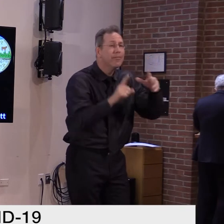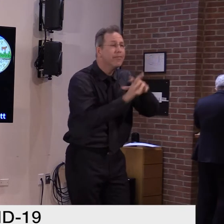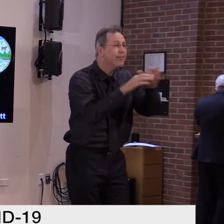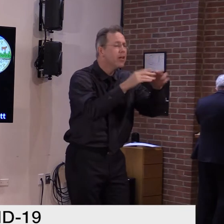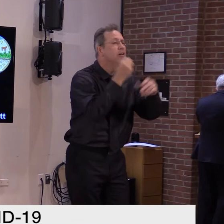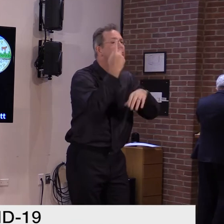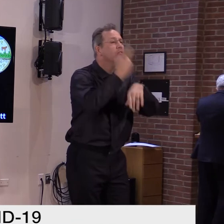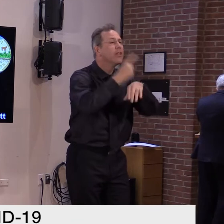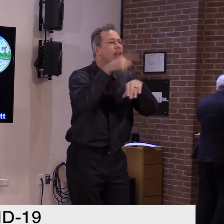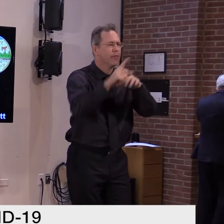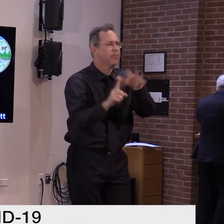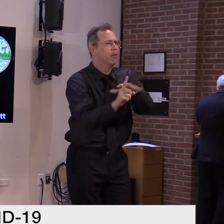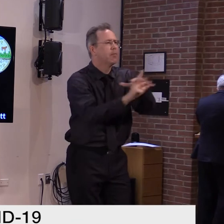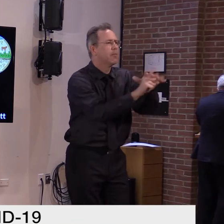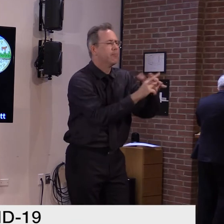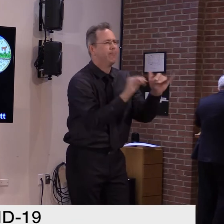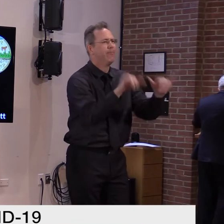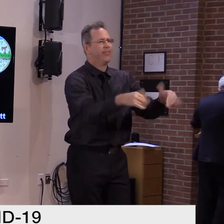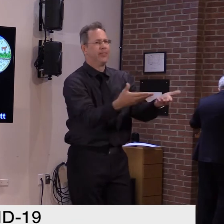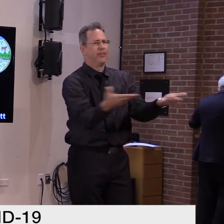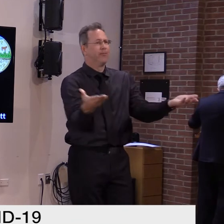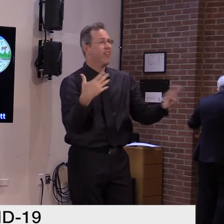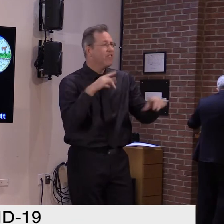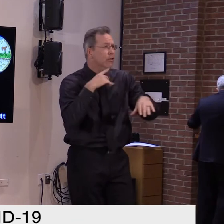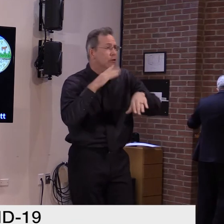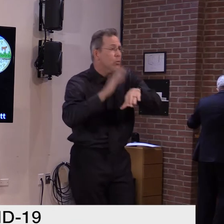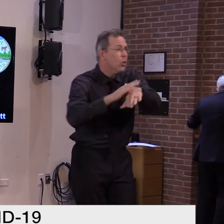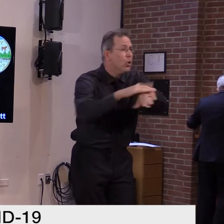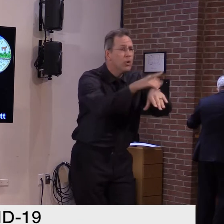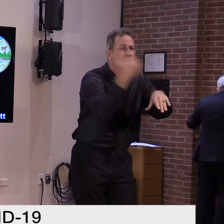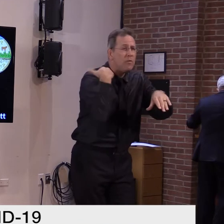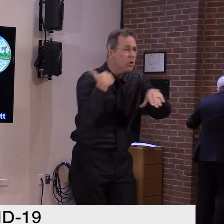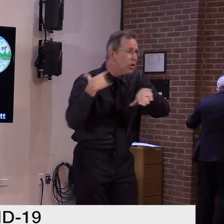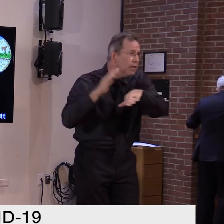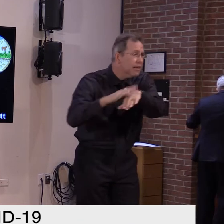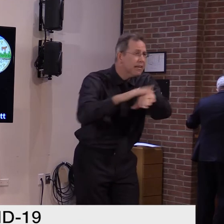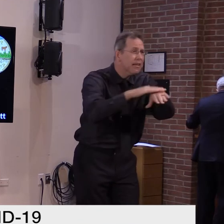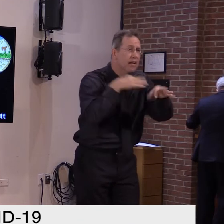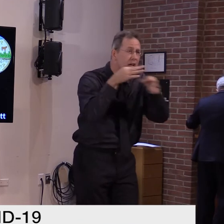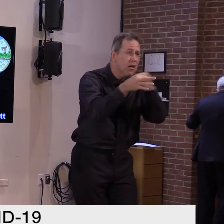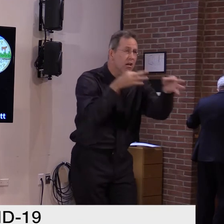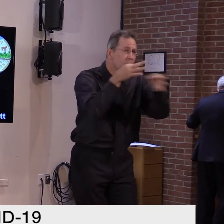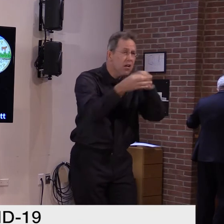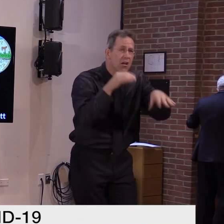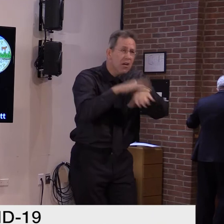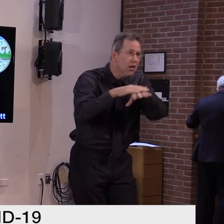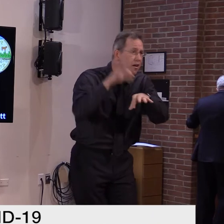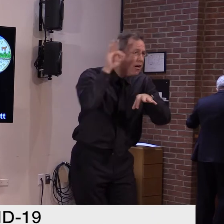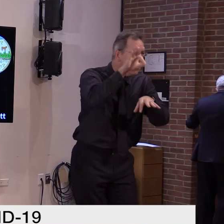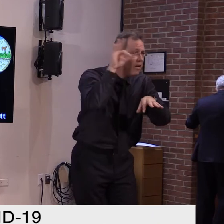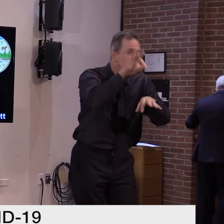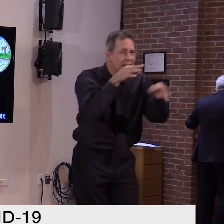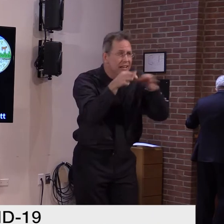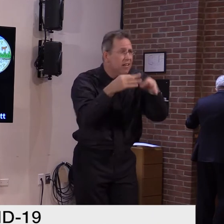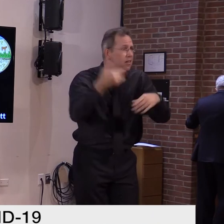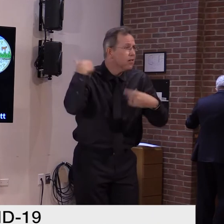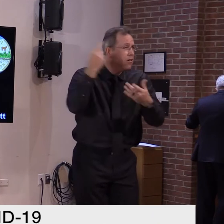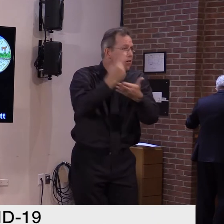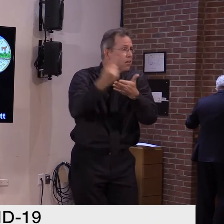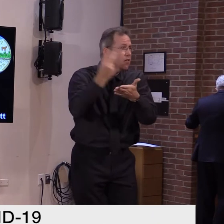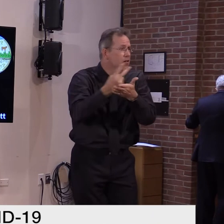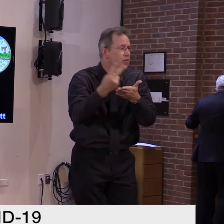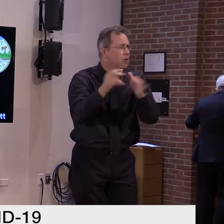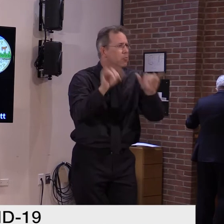And though we've been warning against these activities for weeks, they're still happening. Given our